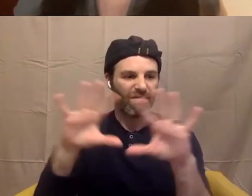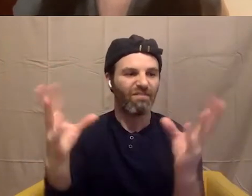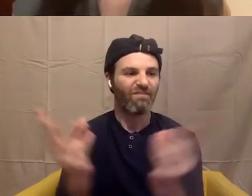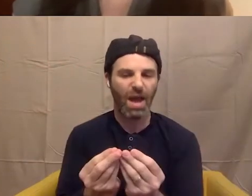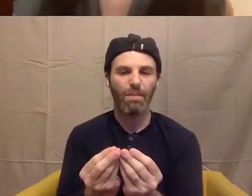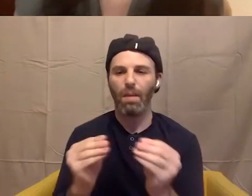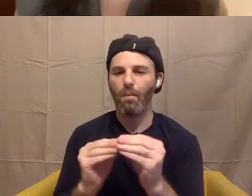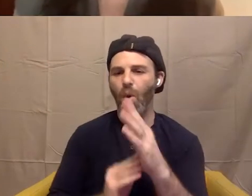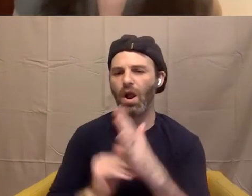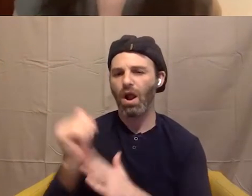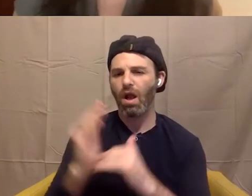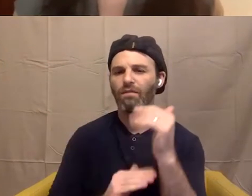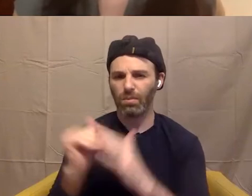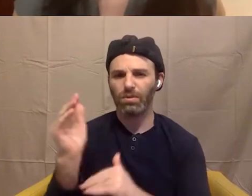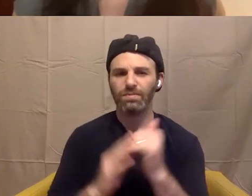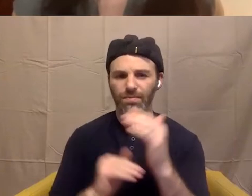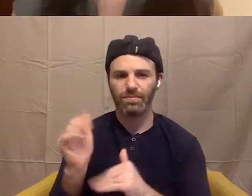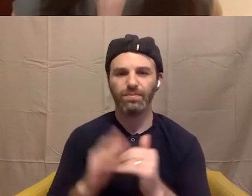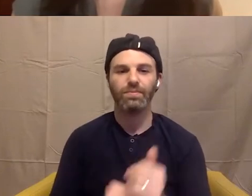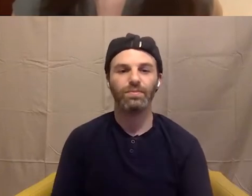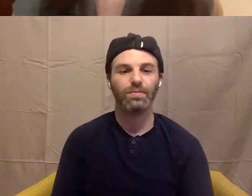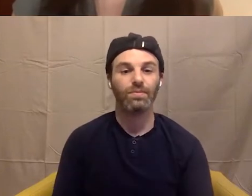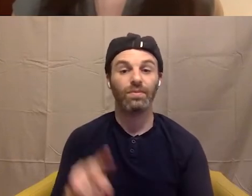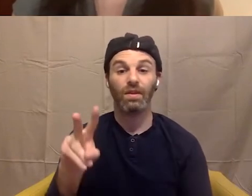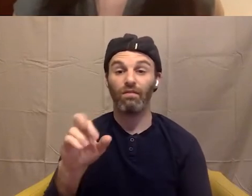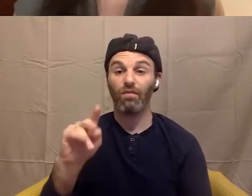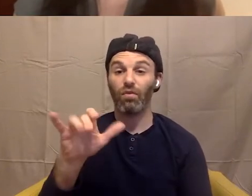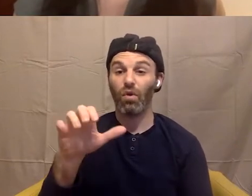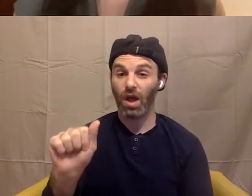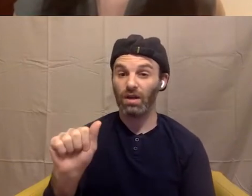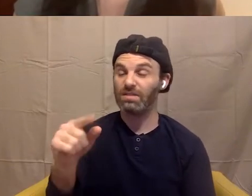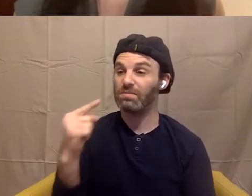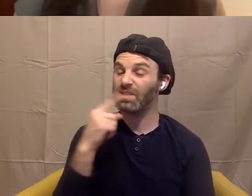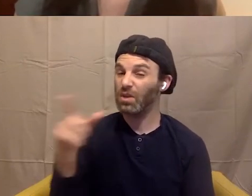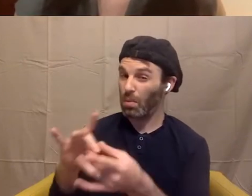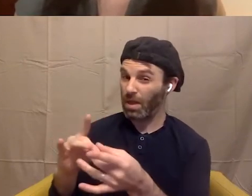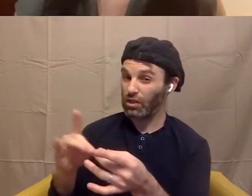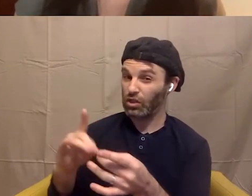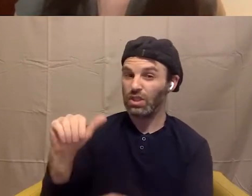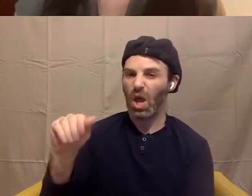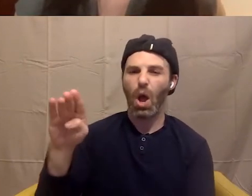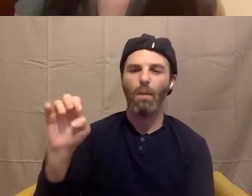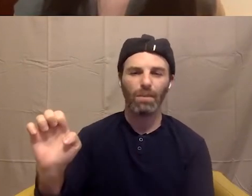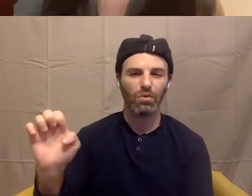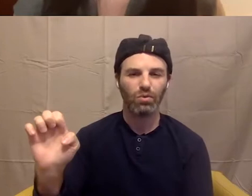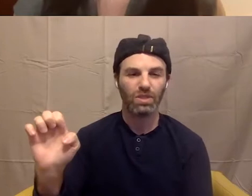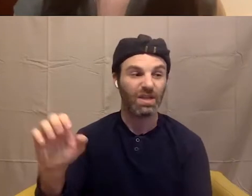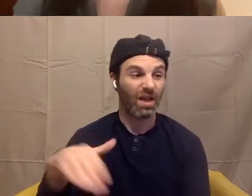You mentioned instances of abuse. And one of the next questions is if asks, if you can